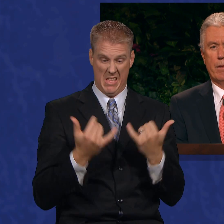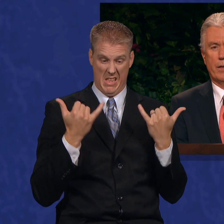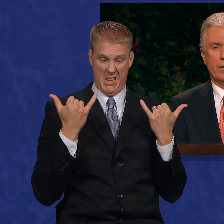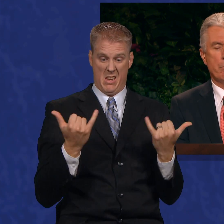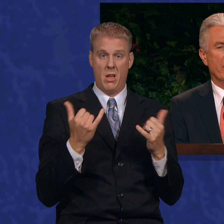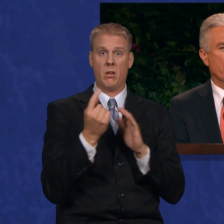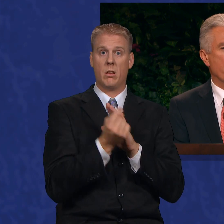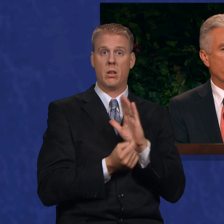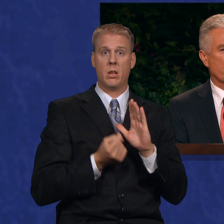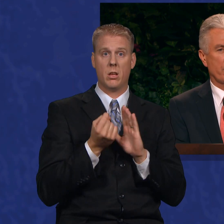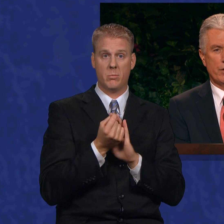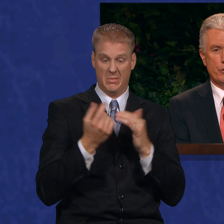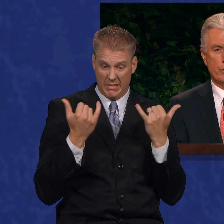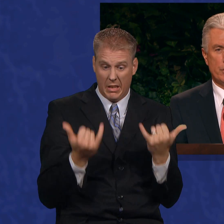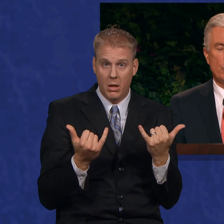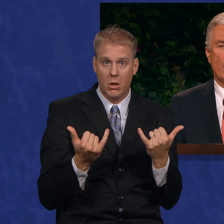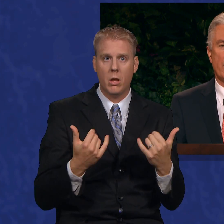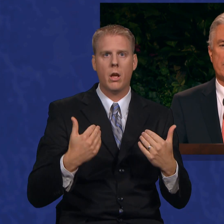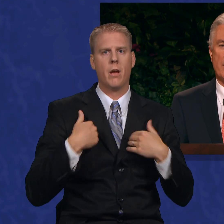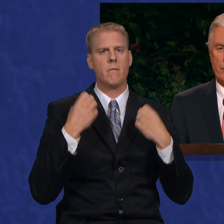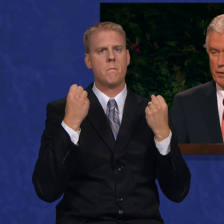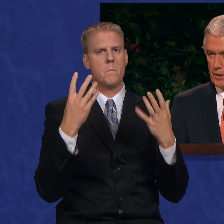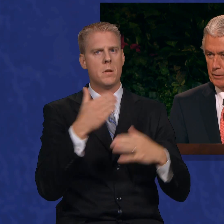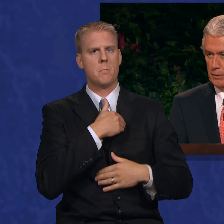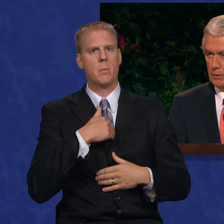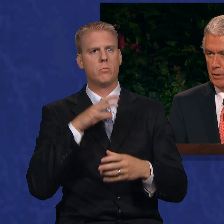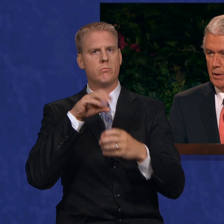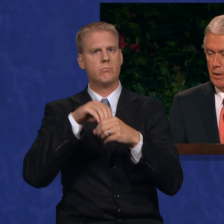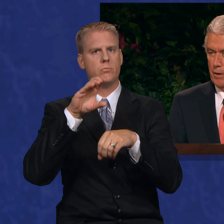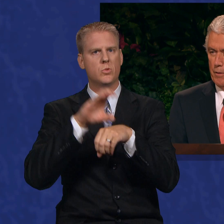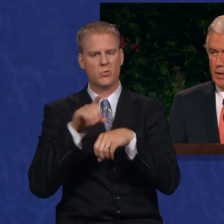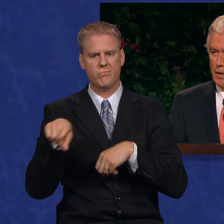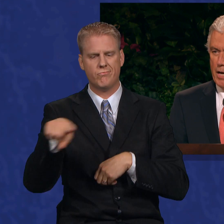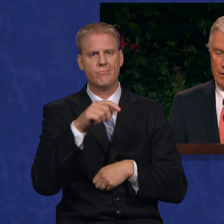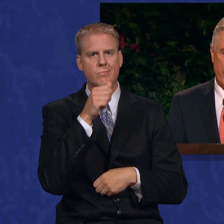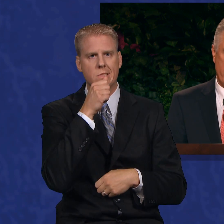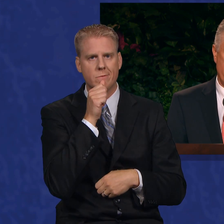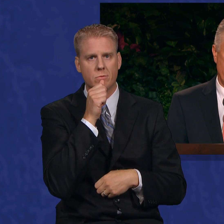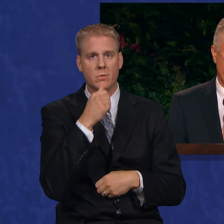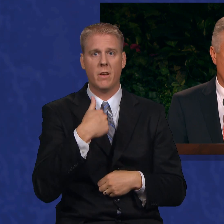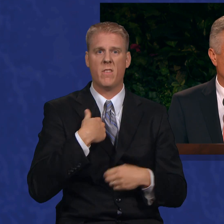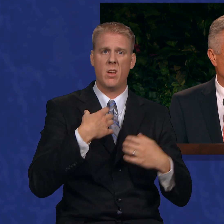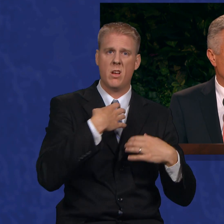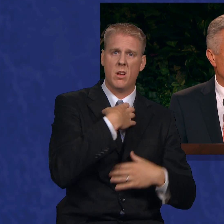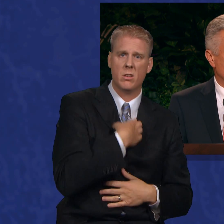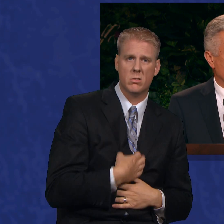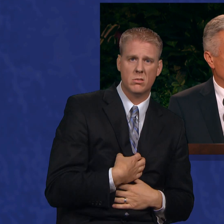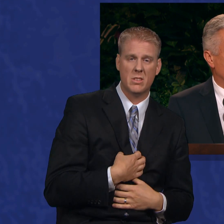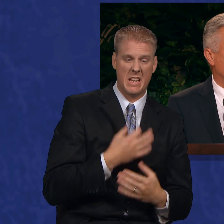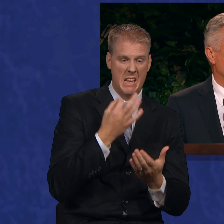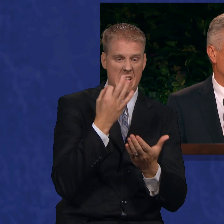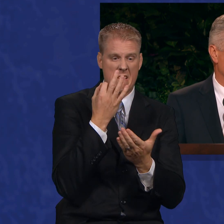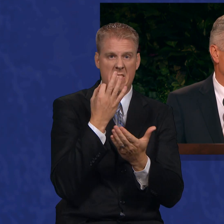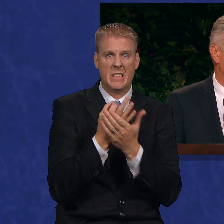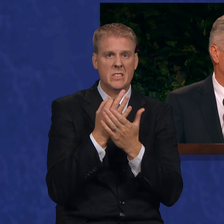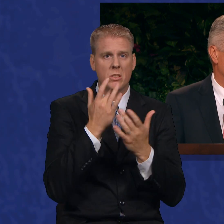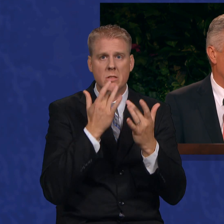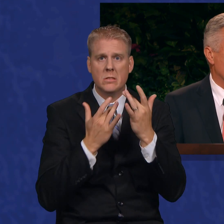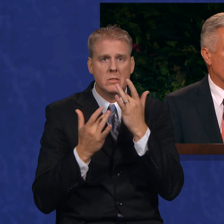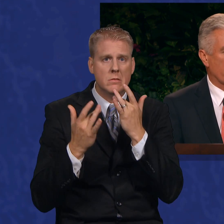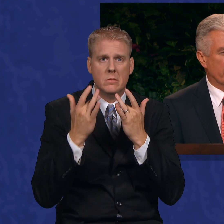there are many members of the Church who are suffering. They are hungry, stretched financially,